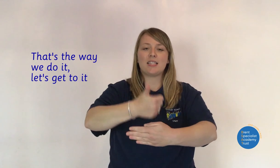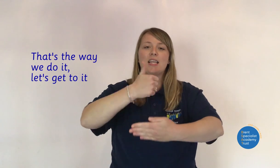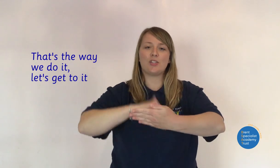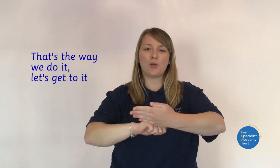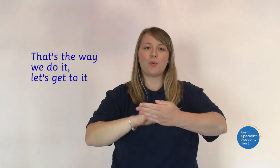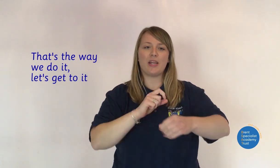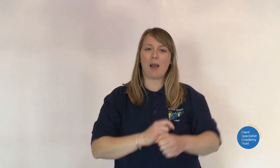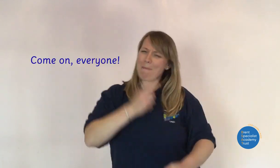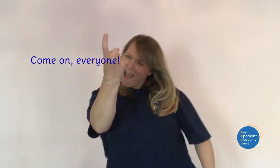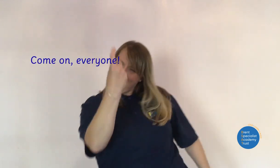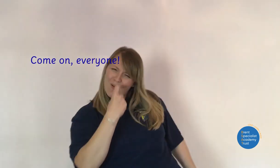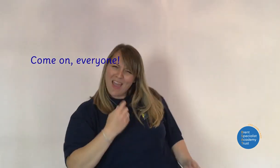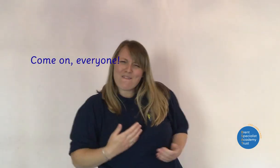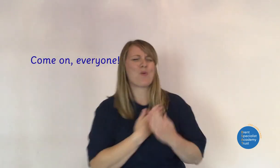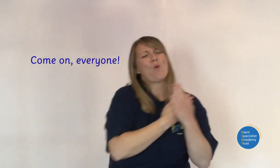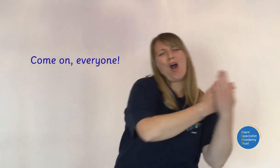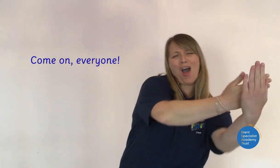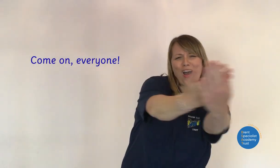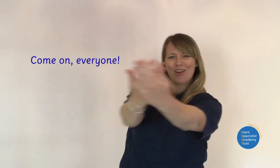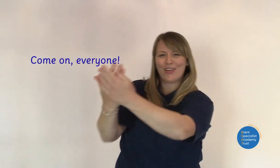Let's get to it Come on, everyone Matthias